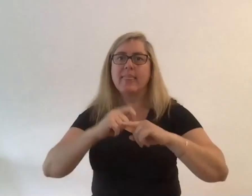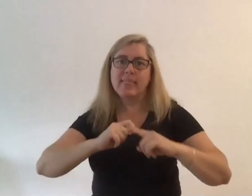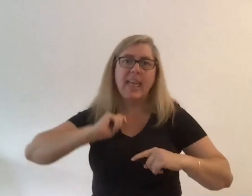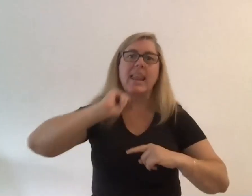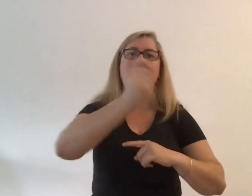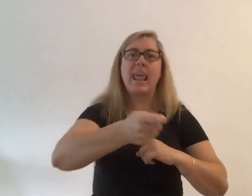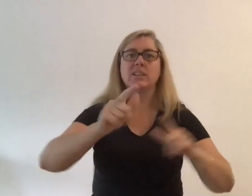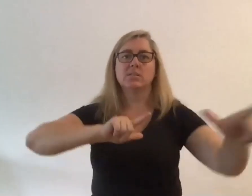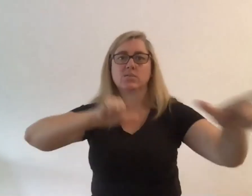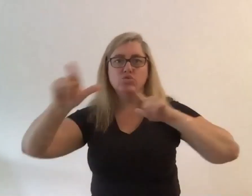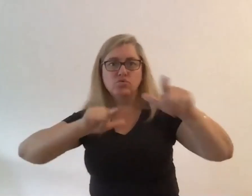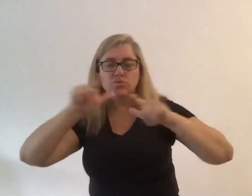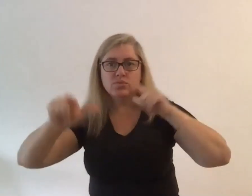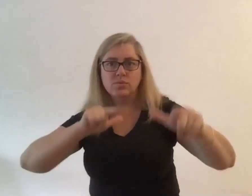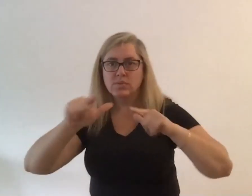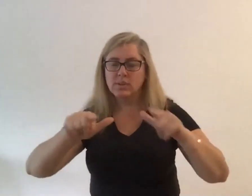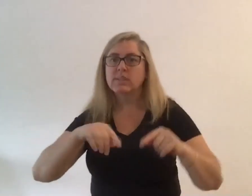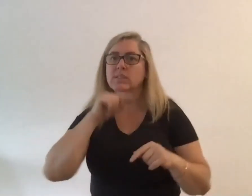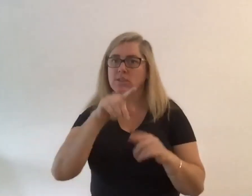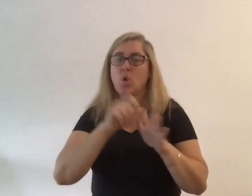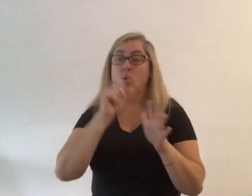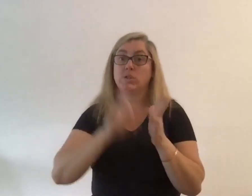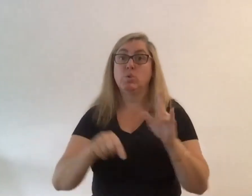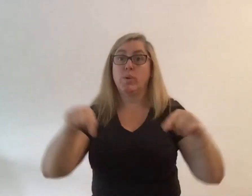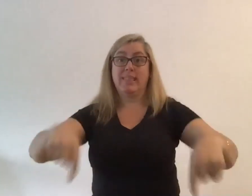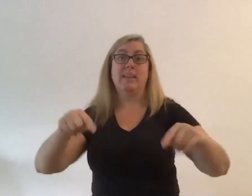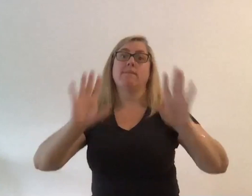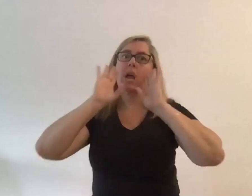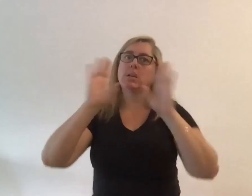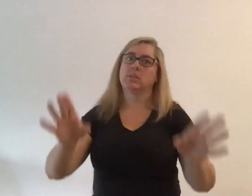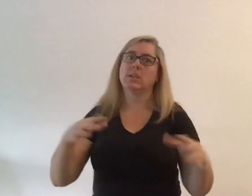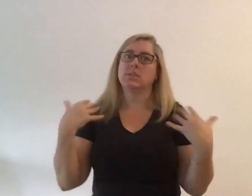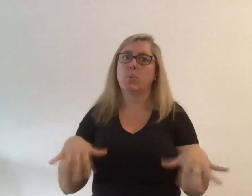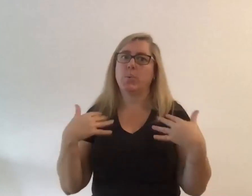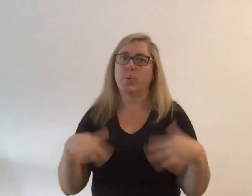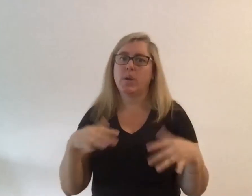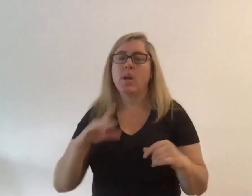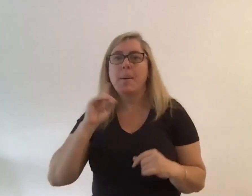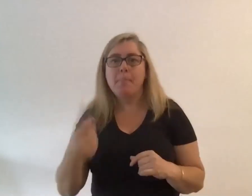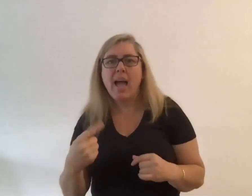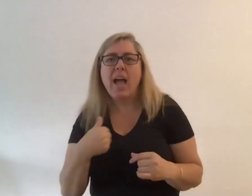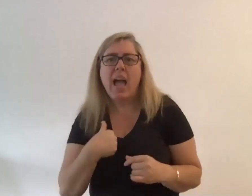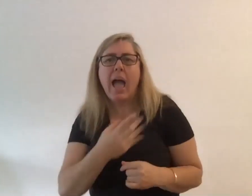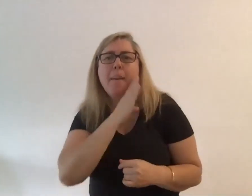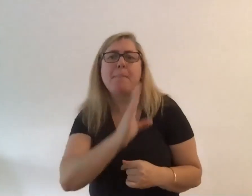and so doing this is fantastic but i also do miss being at projects